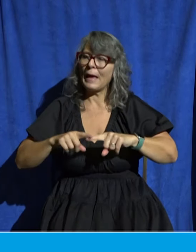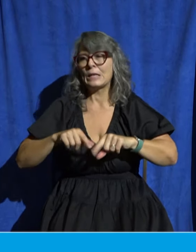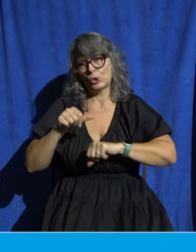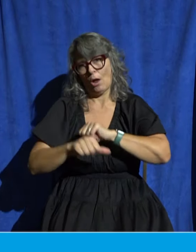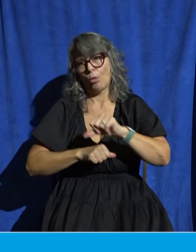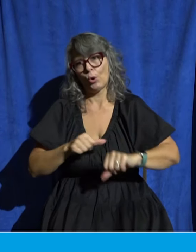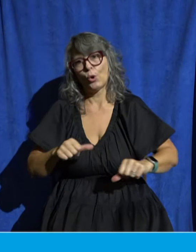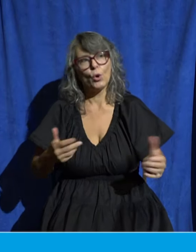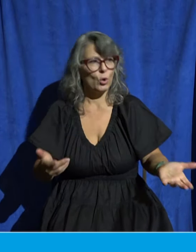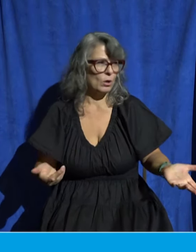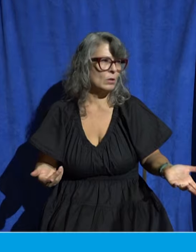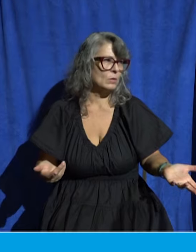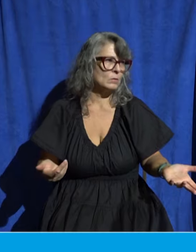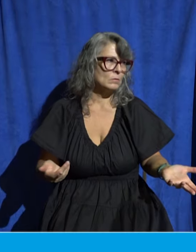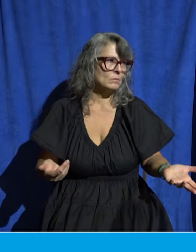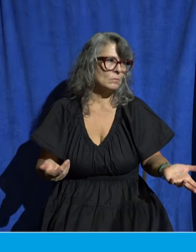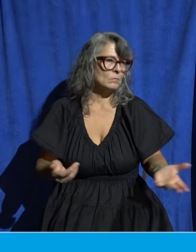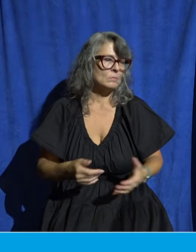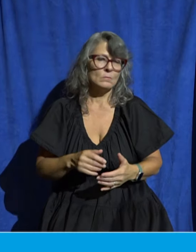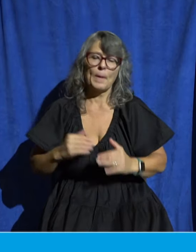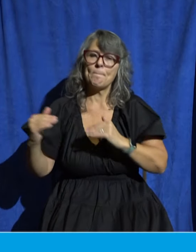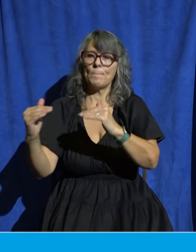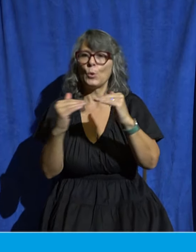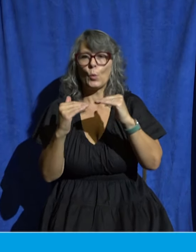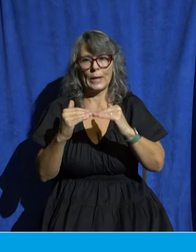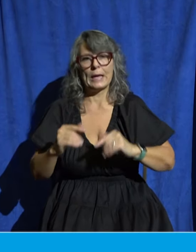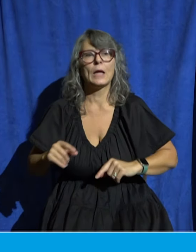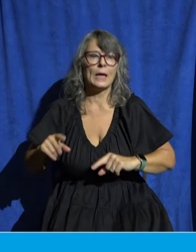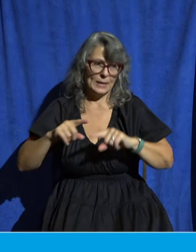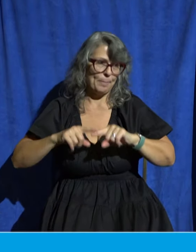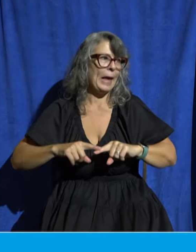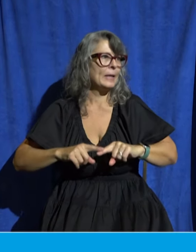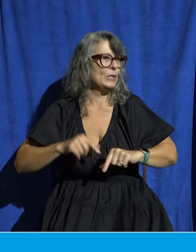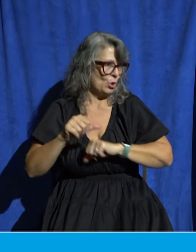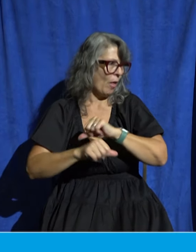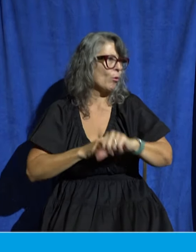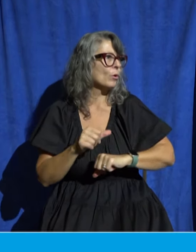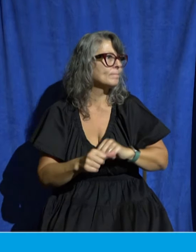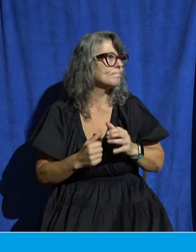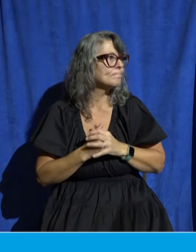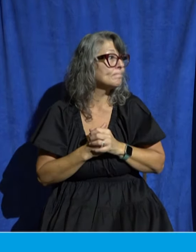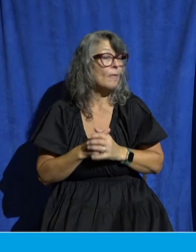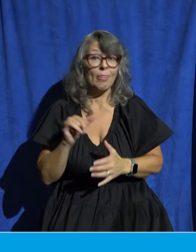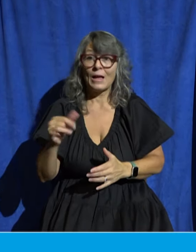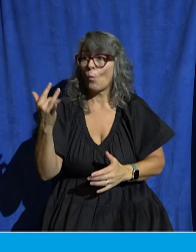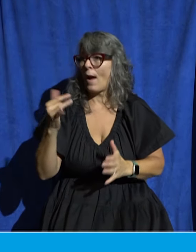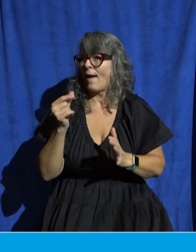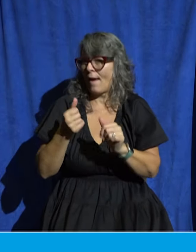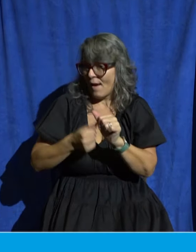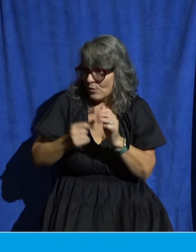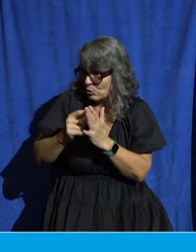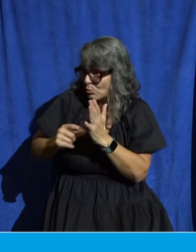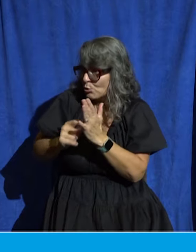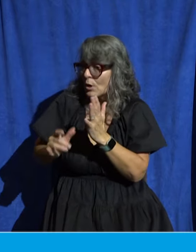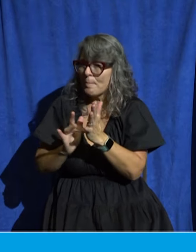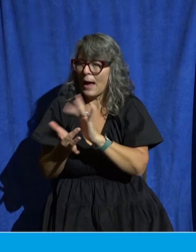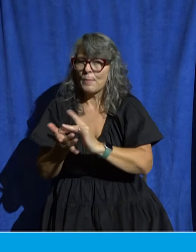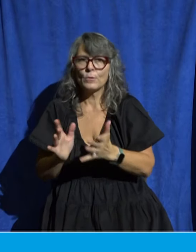Mutually dependent. And this is why nearly every passage in the Bible that talks about spiritual gifting uses the imagery